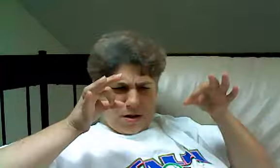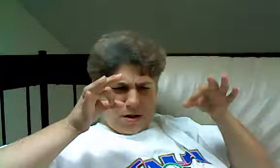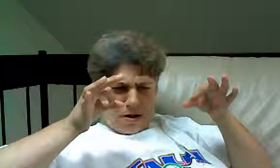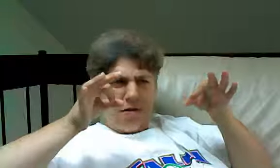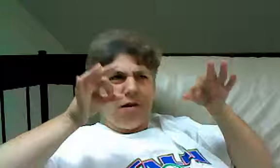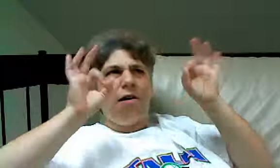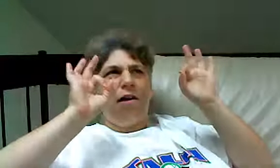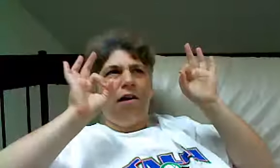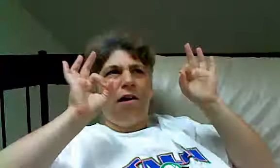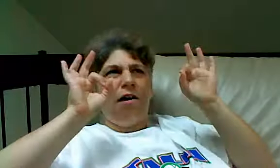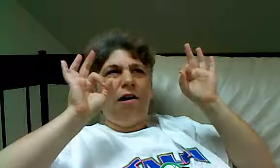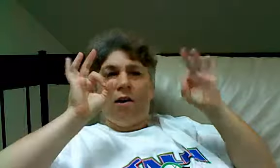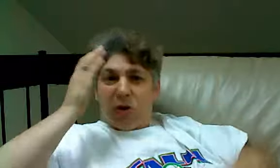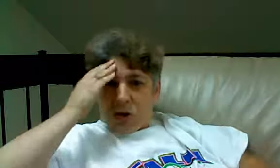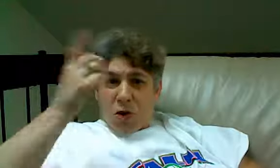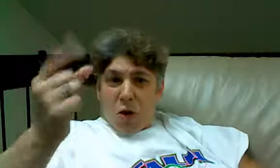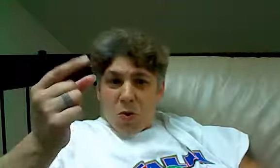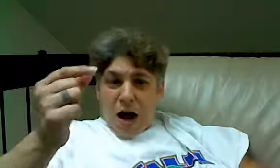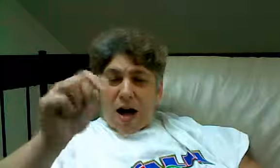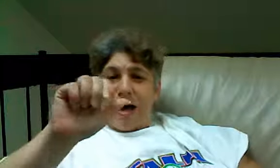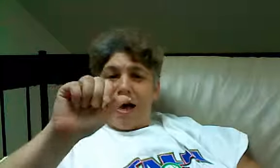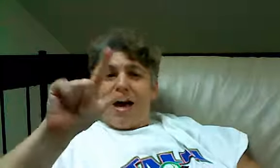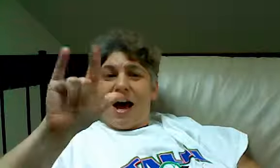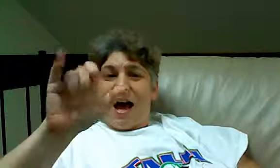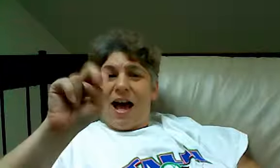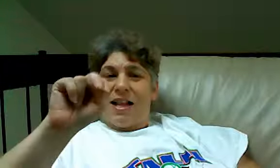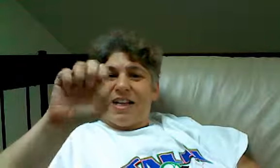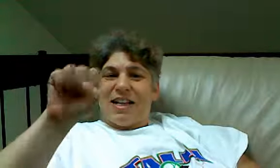It only makes sense that we stand where it started. Ugh.